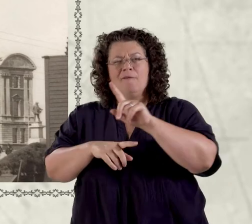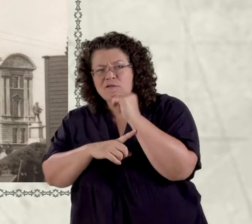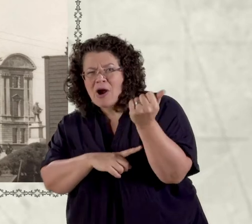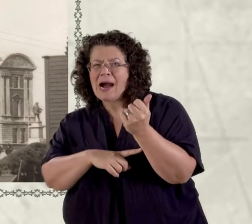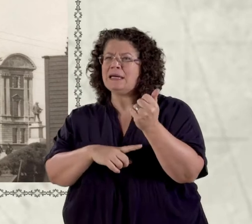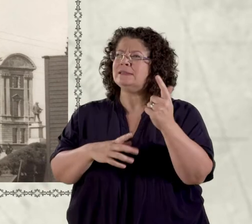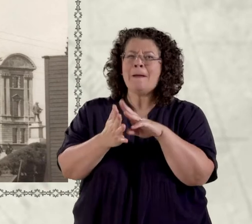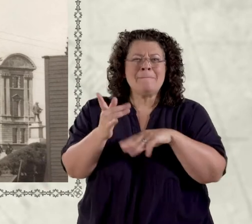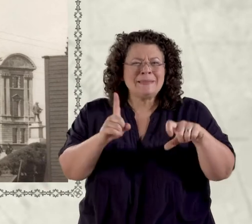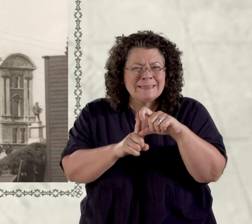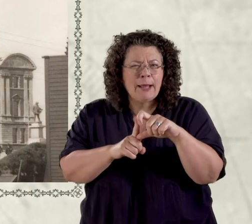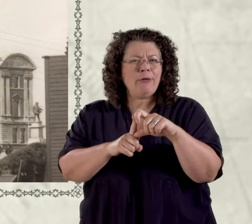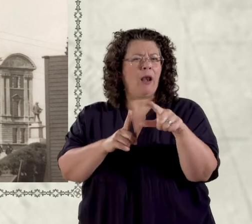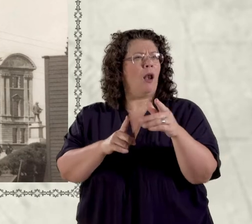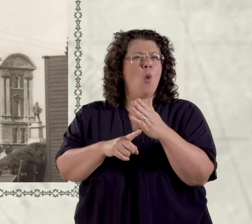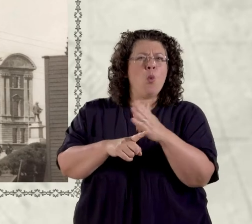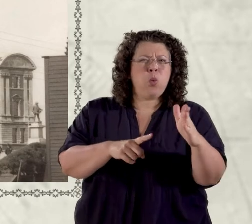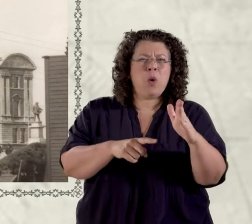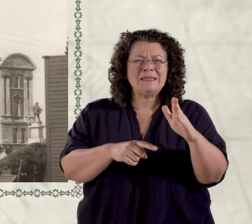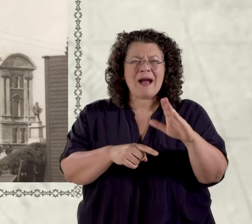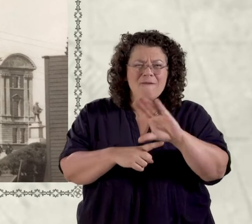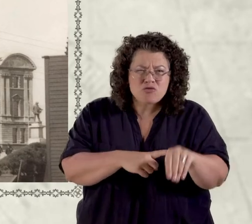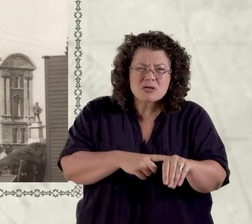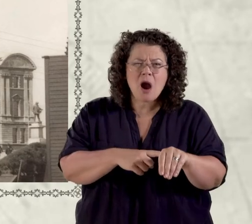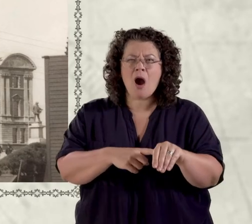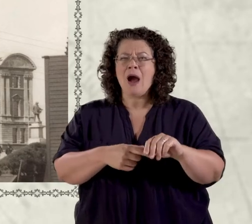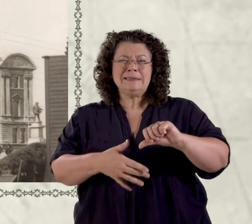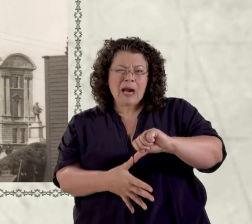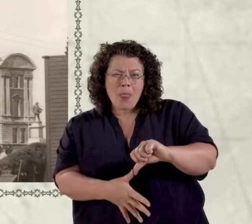africa to south america and to countries of the black sea